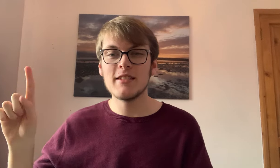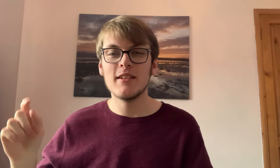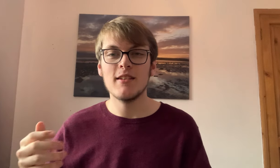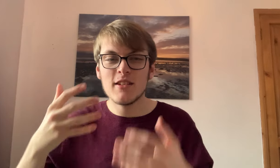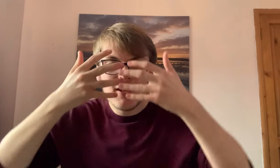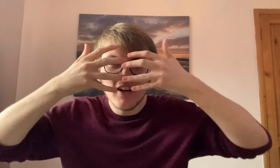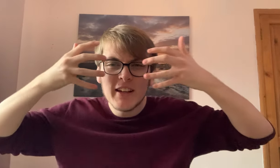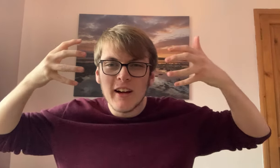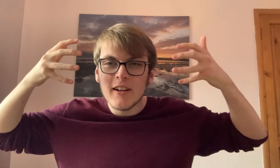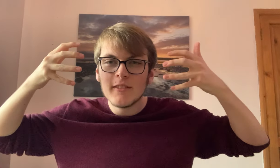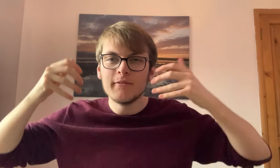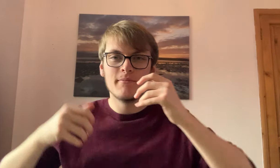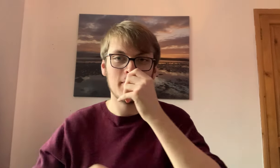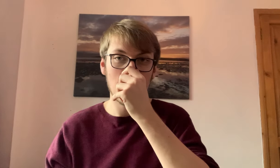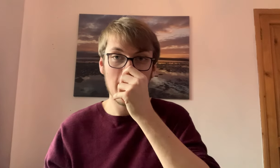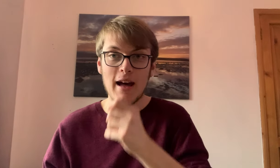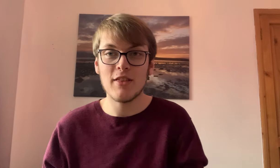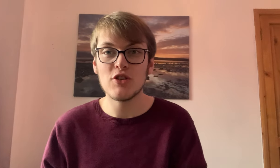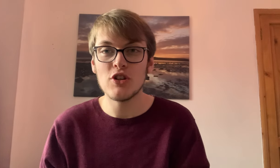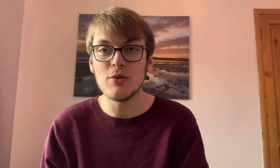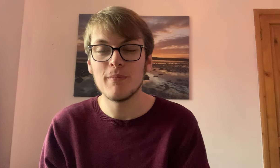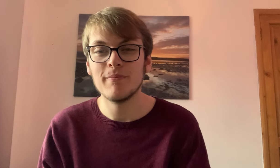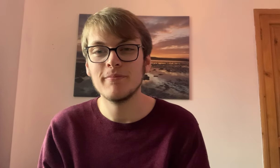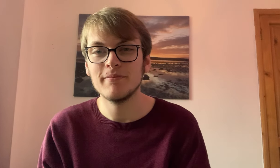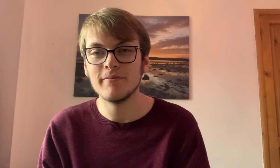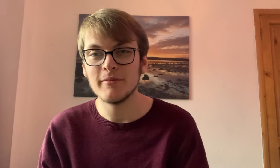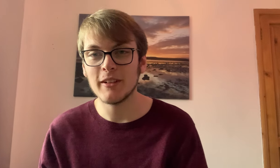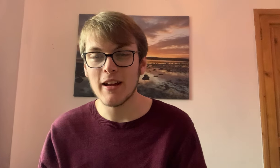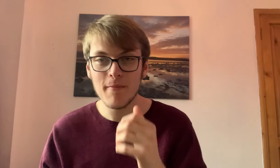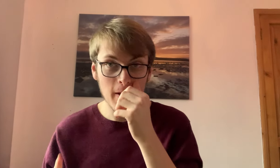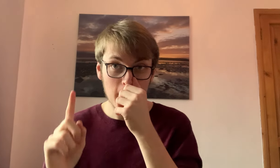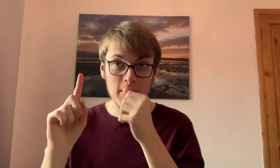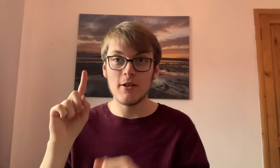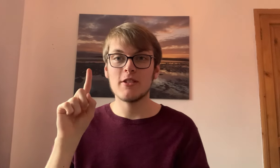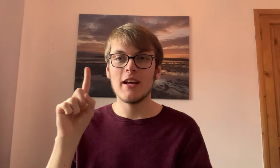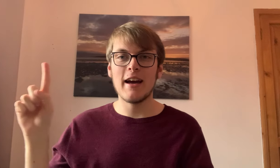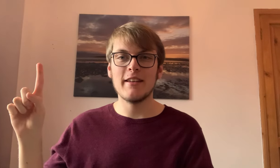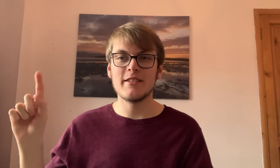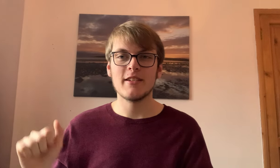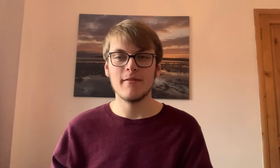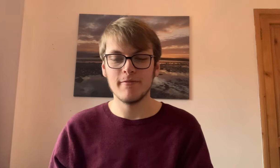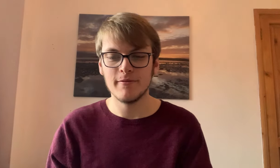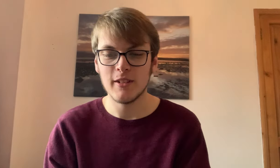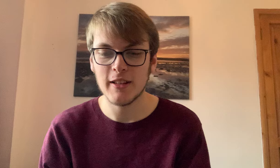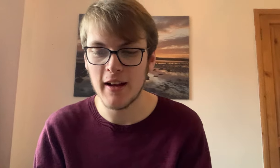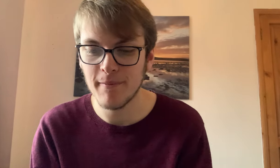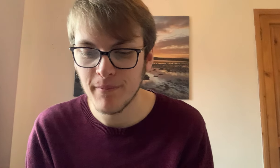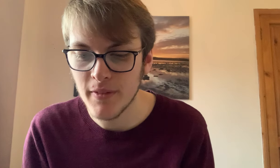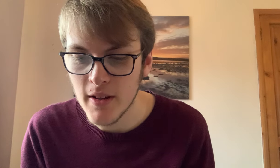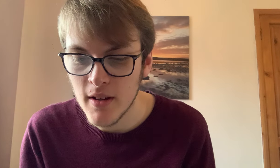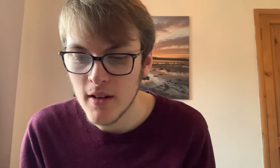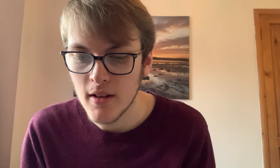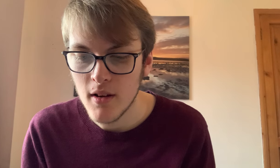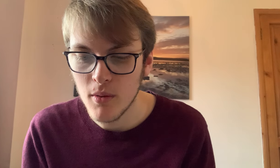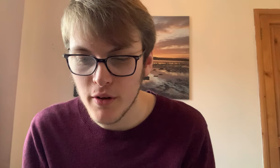tiger at the zoo. Okay? So it's and, like that. Wonderful.